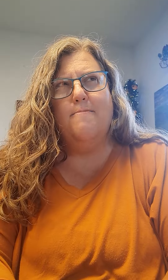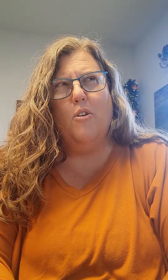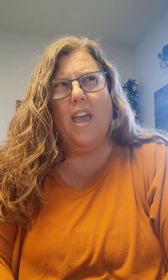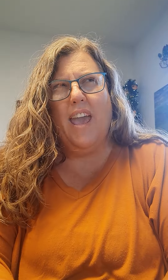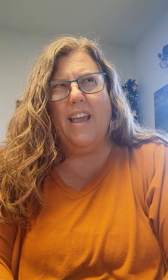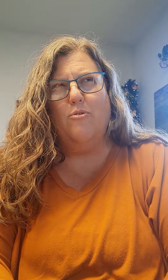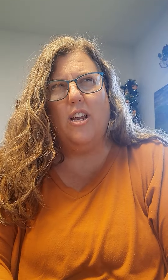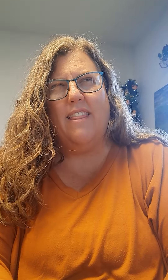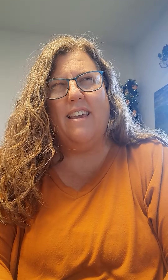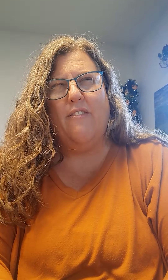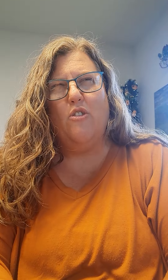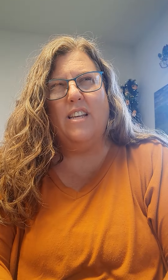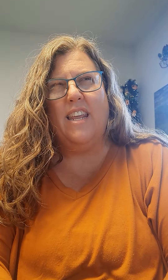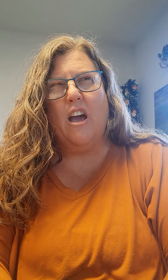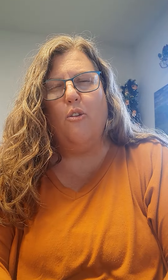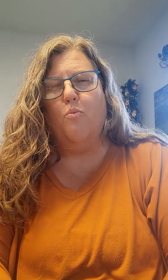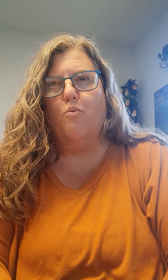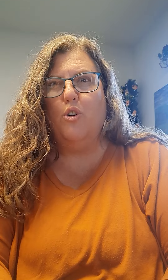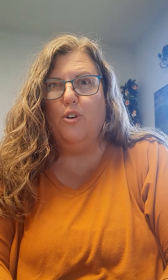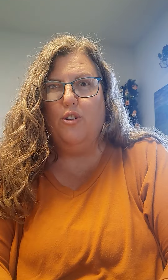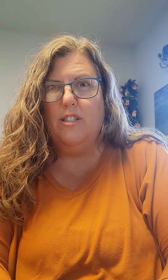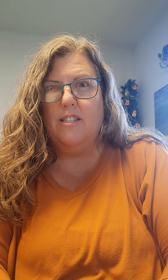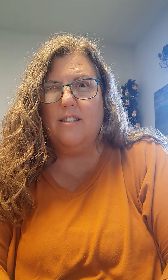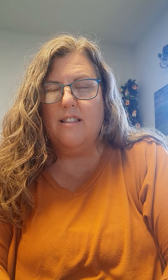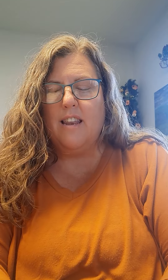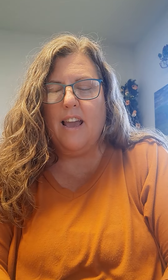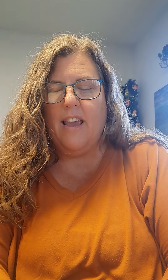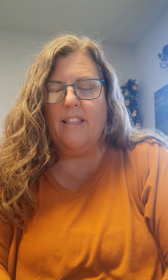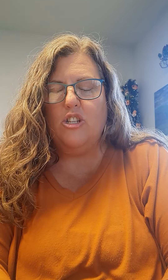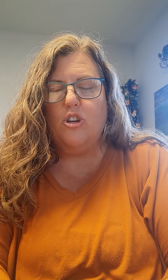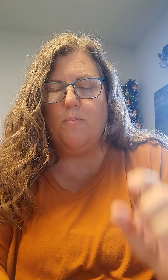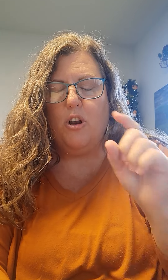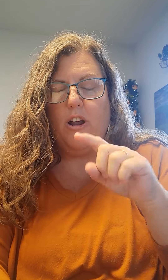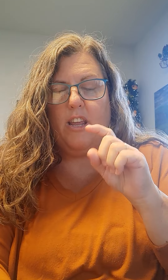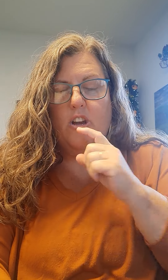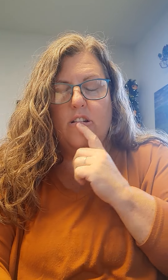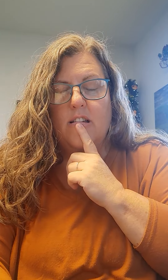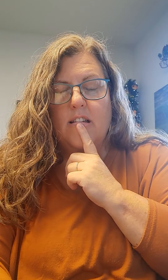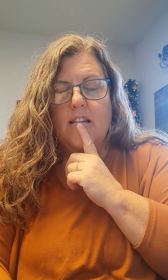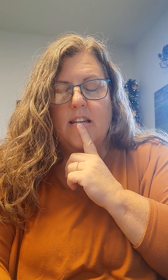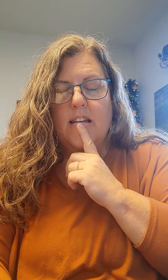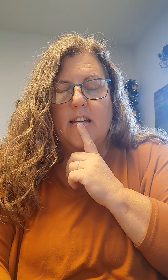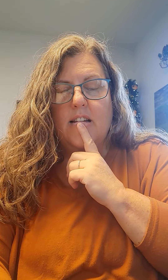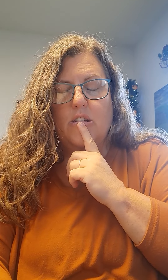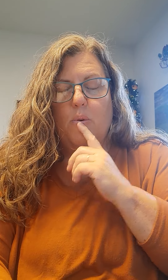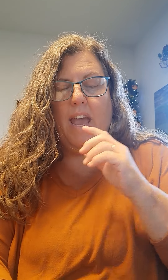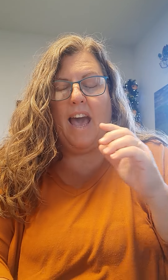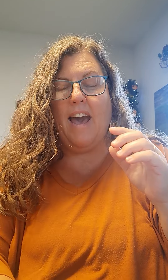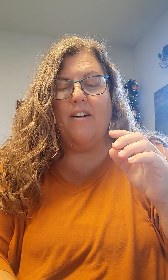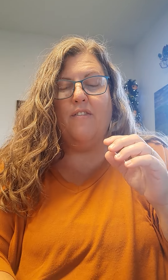Okay, I'm trying to think if there's any other words that she put on here. So, we have